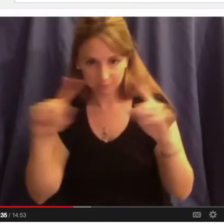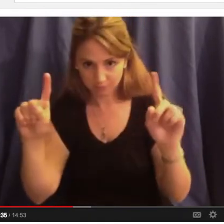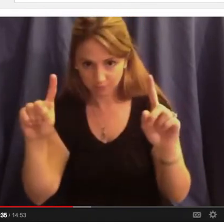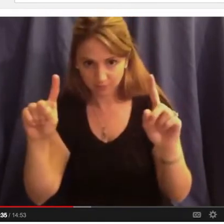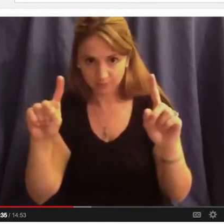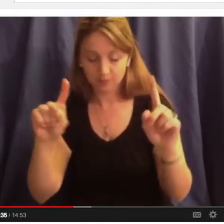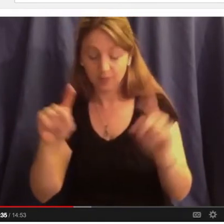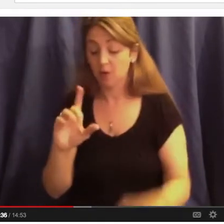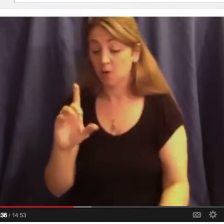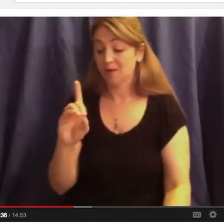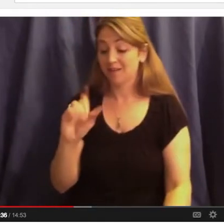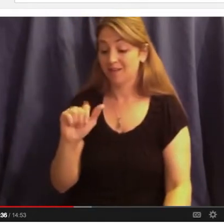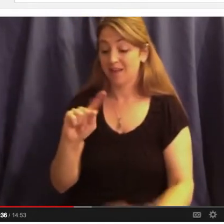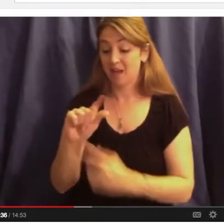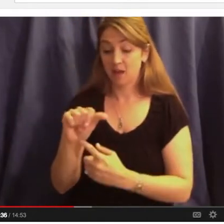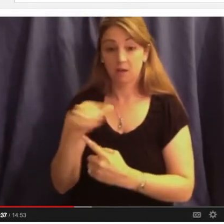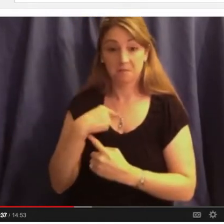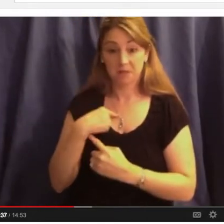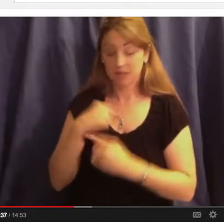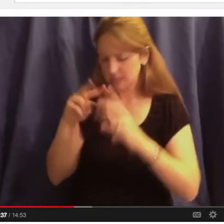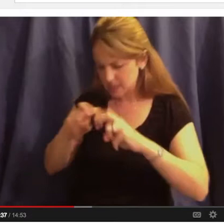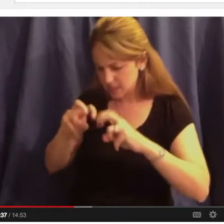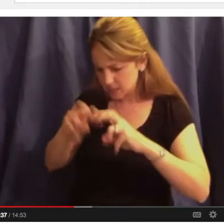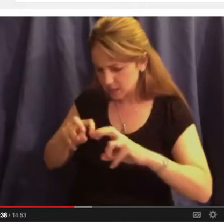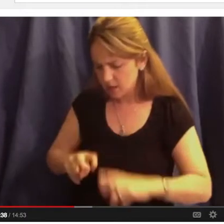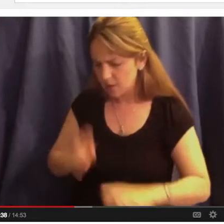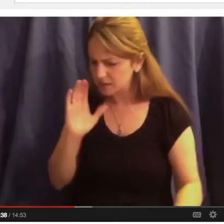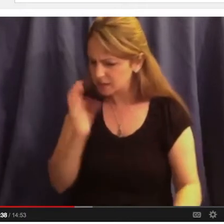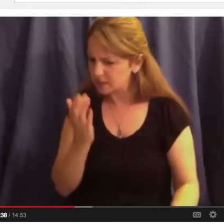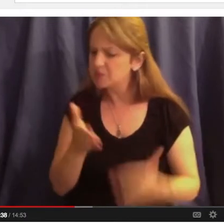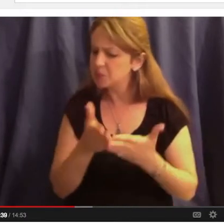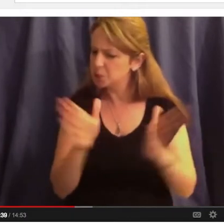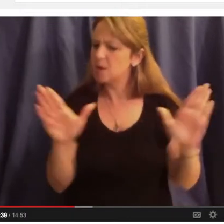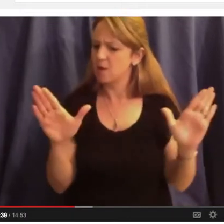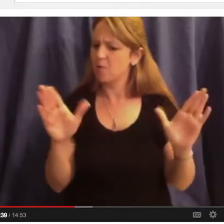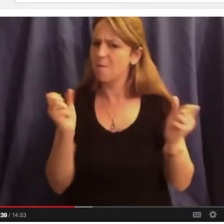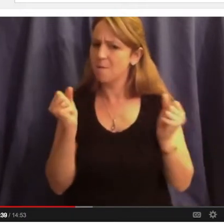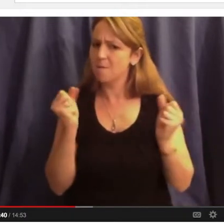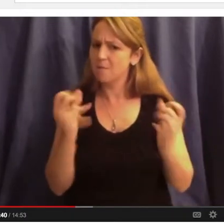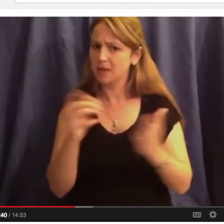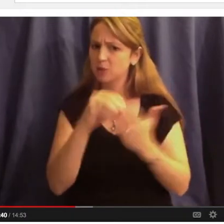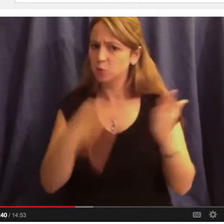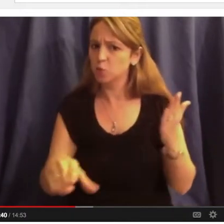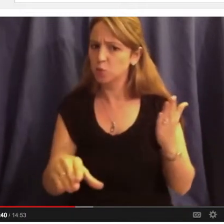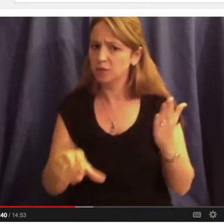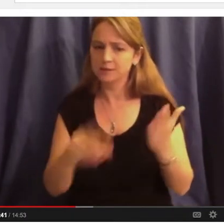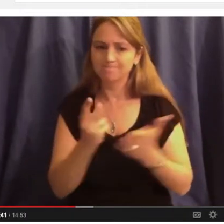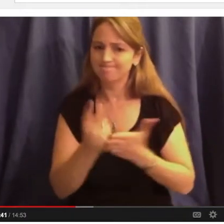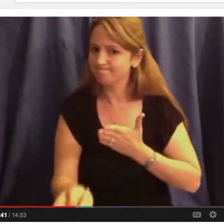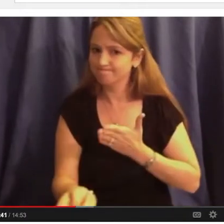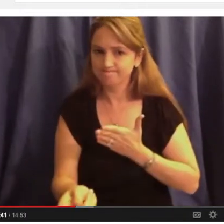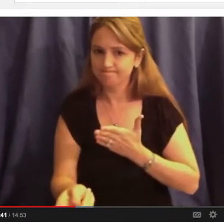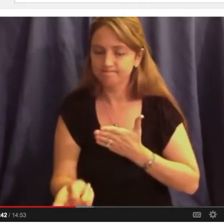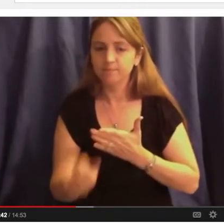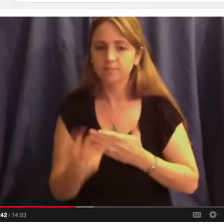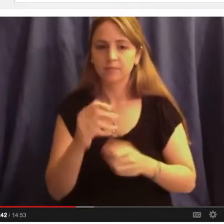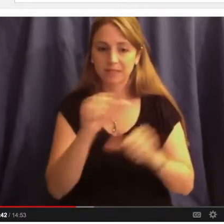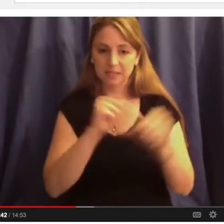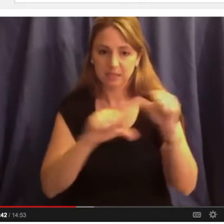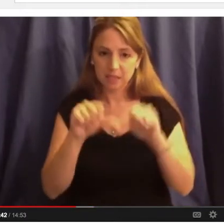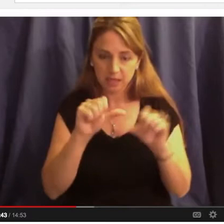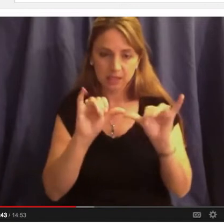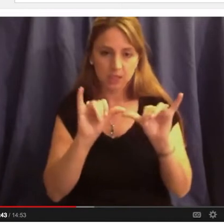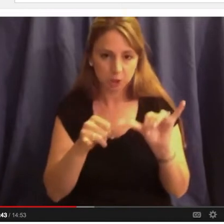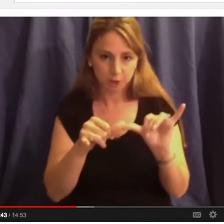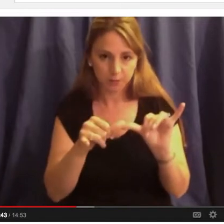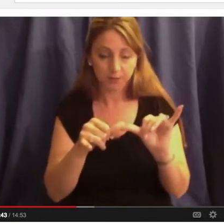found was that, quite frankly, students in general, large numbers were not making it. And as a result of that, we decided to do